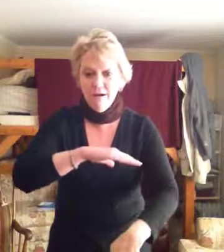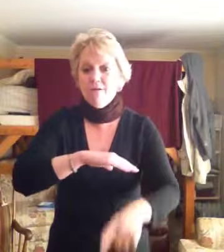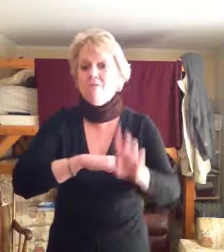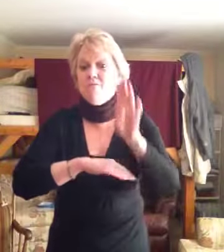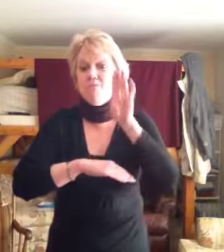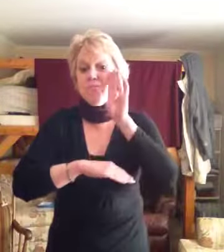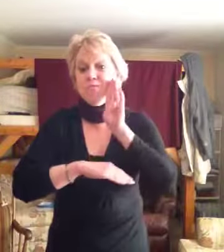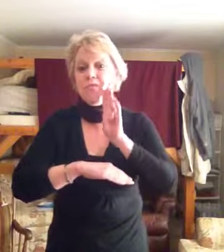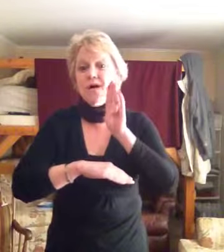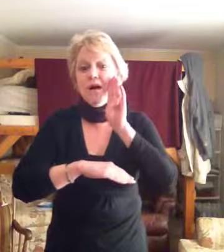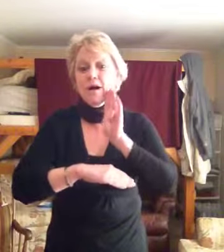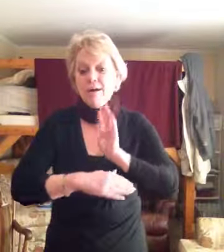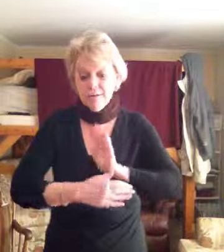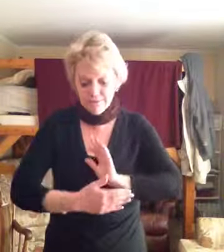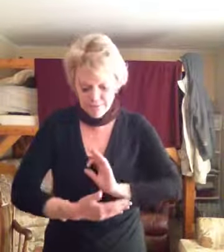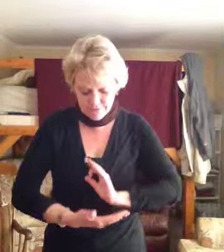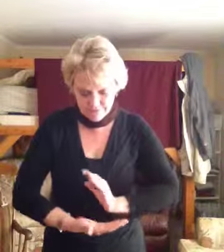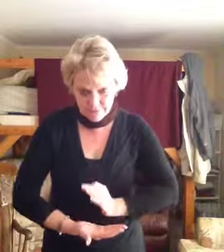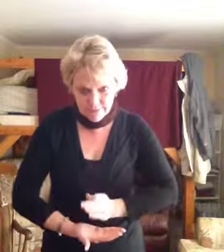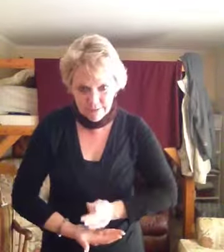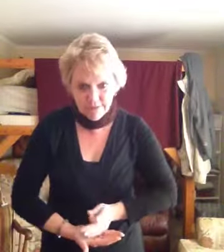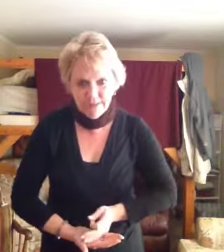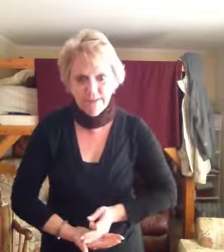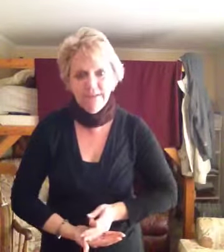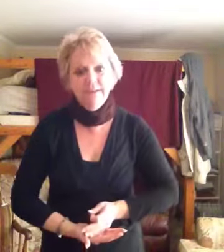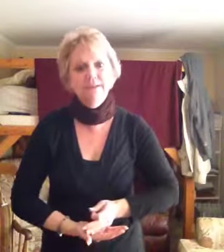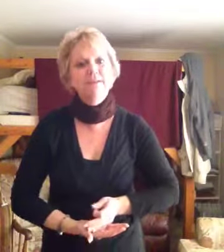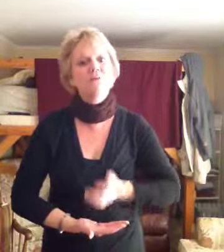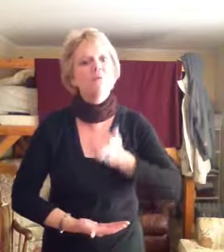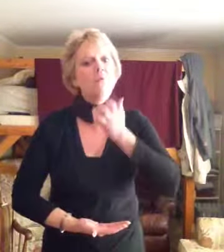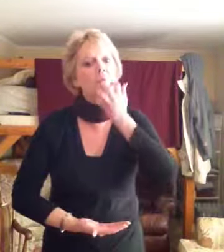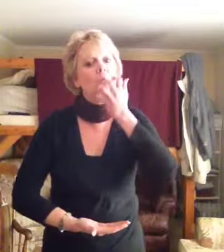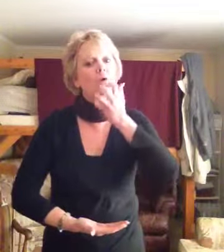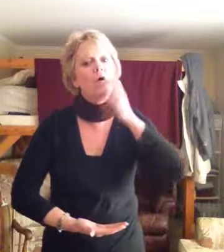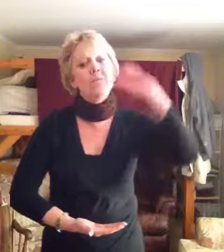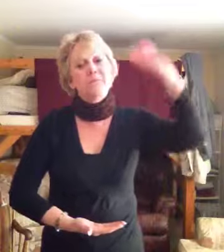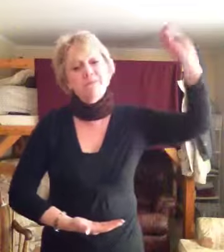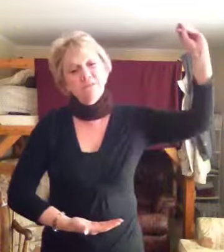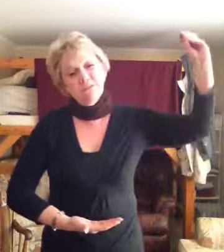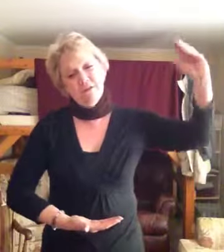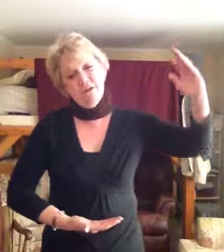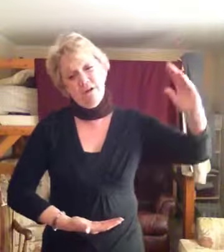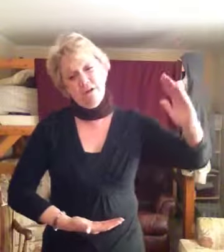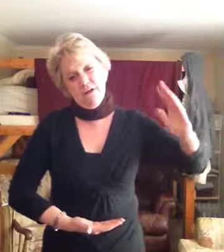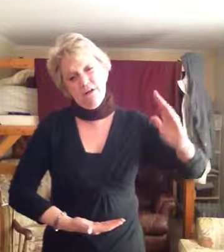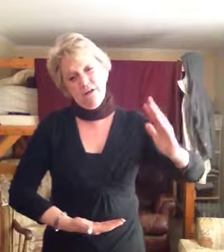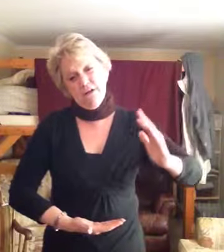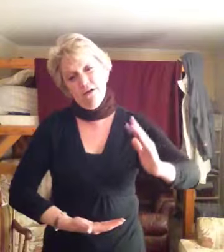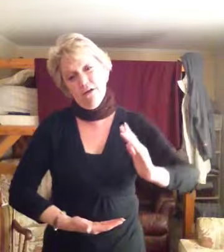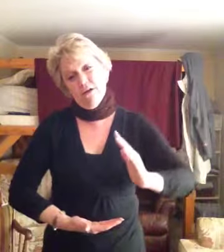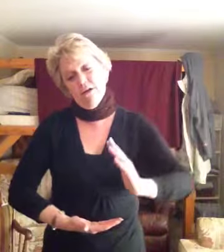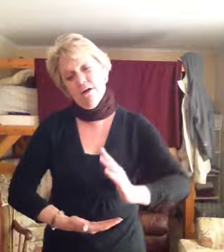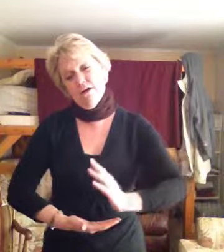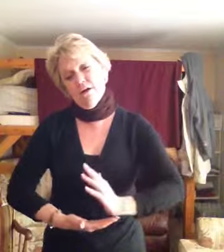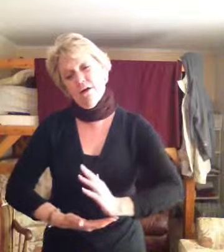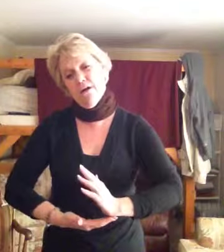I have the seed that with the sun's love